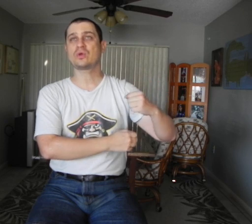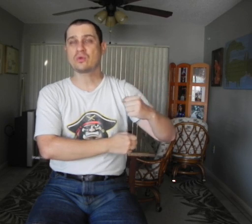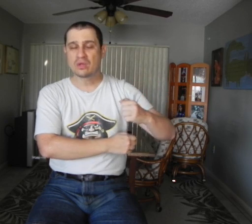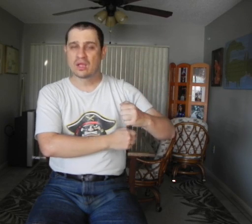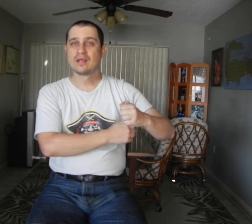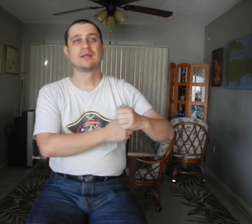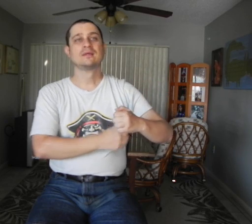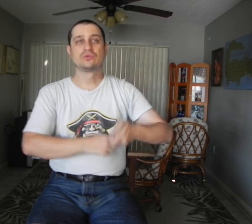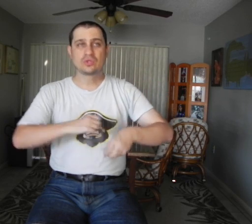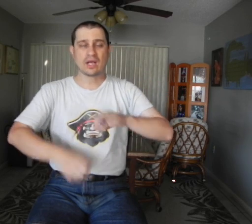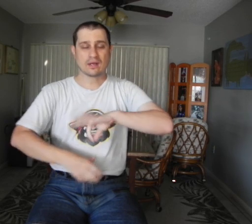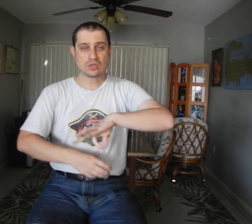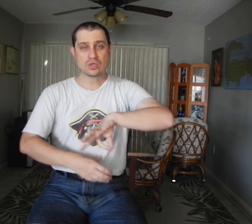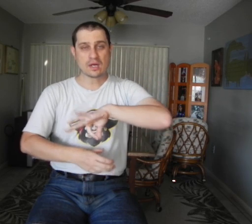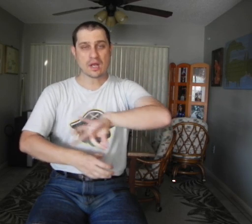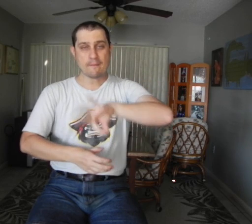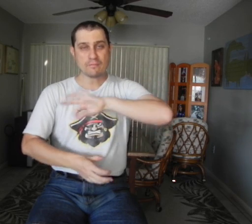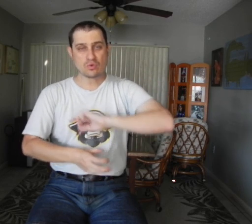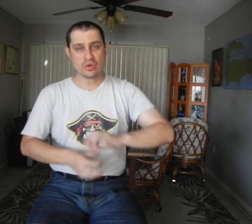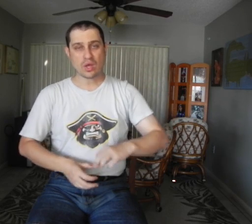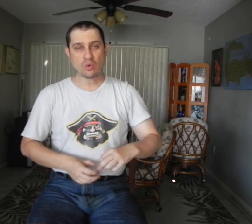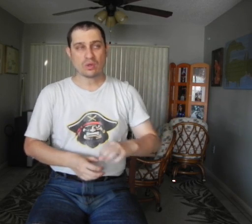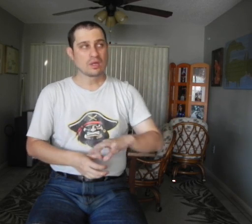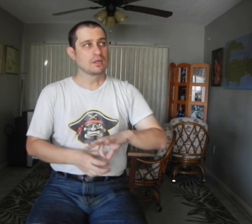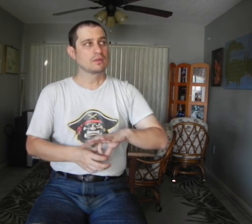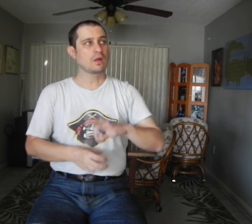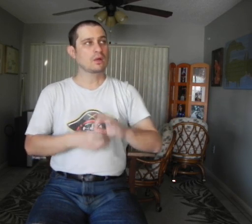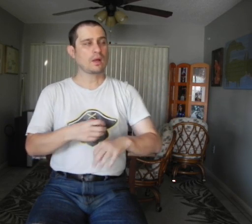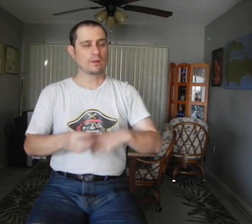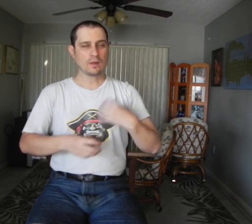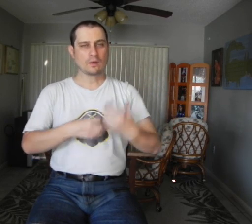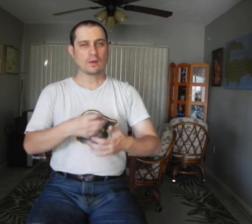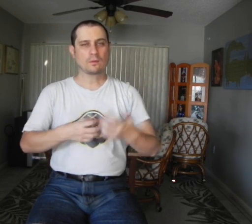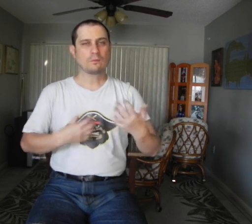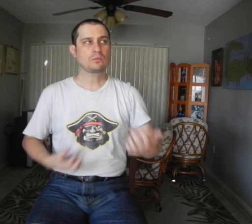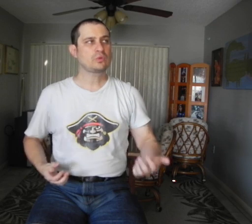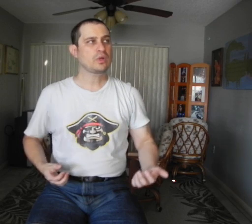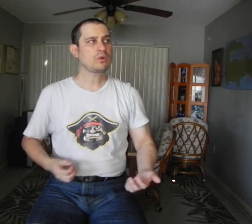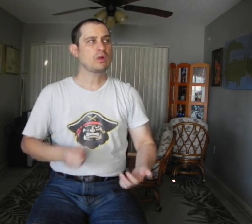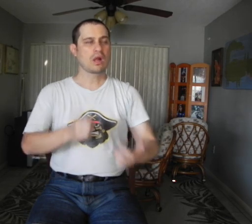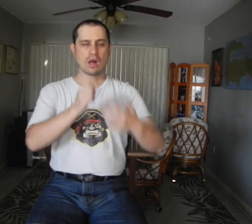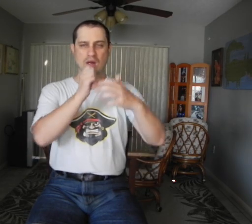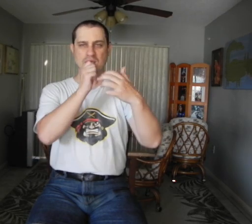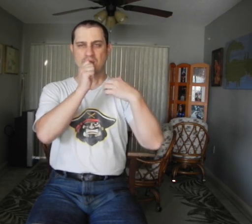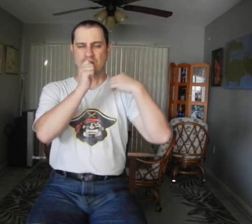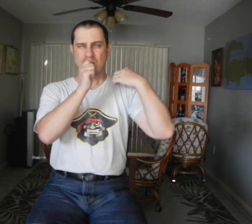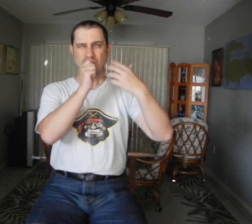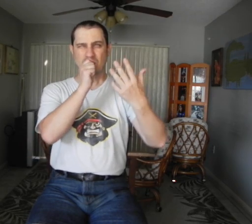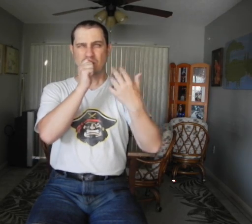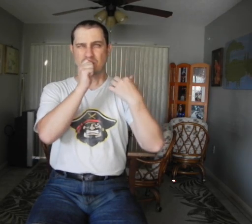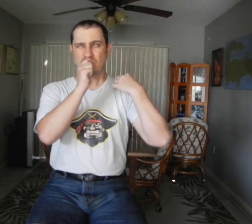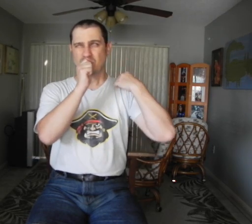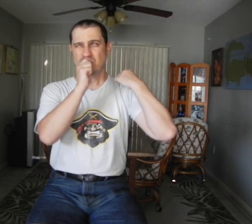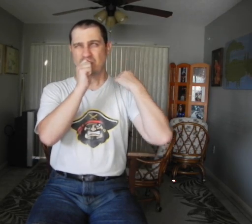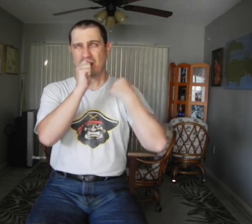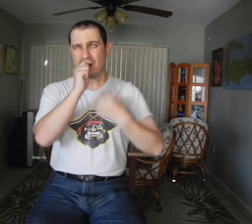know? What no, no I really need you to know about me know You need me to know I don't know